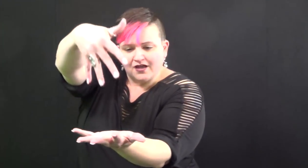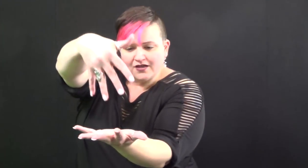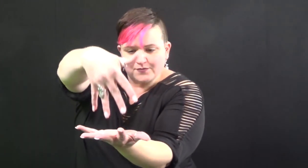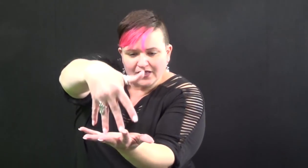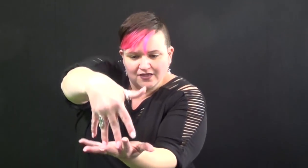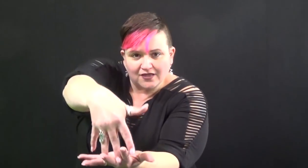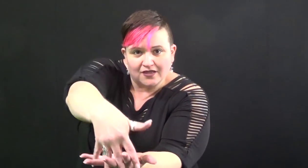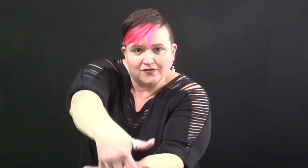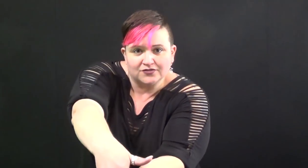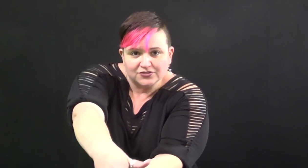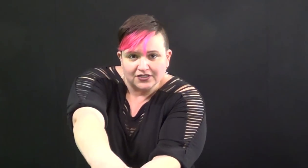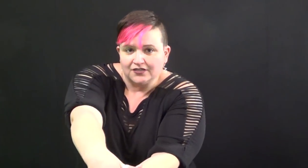a battery,